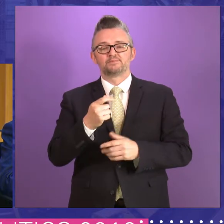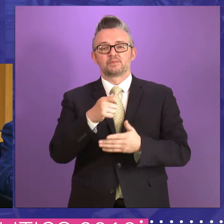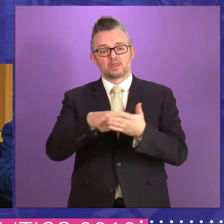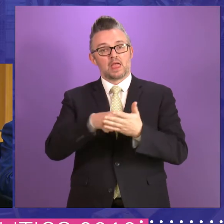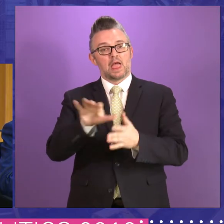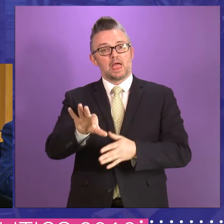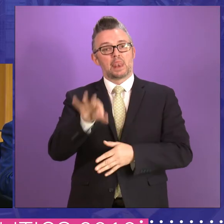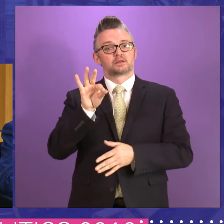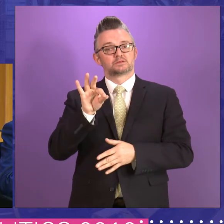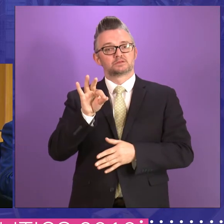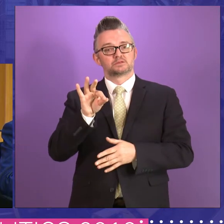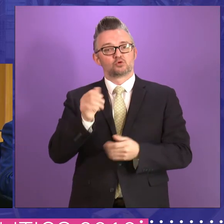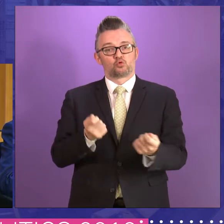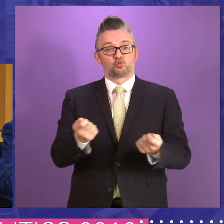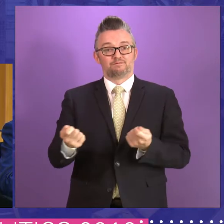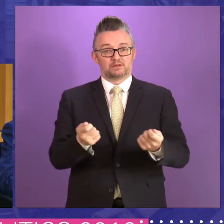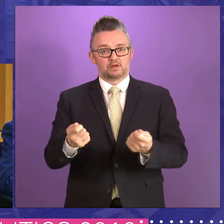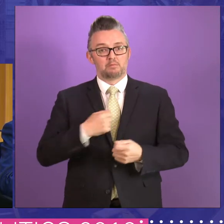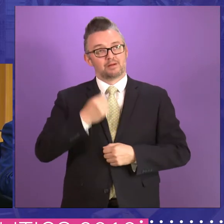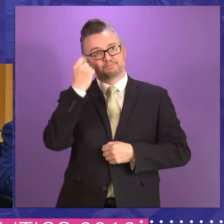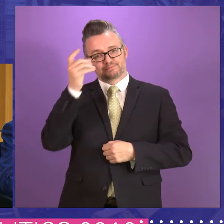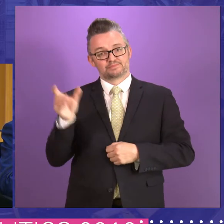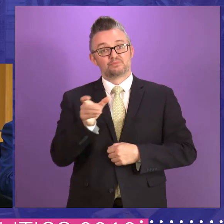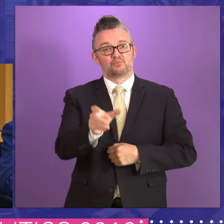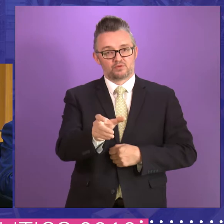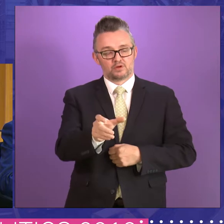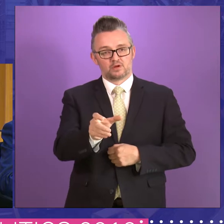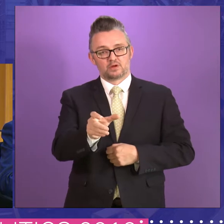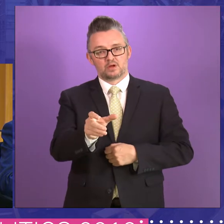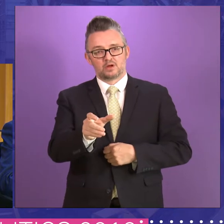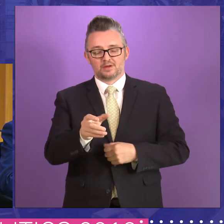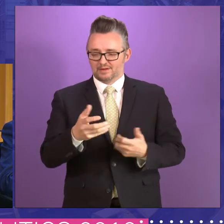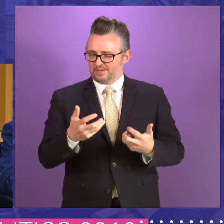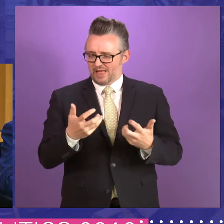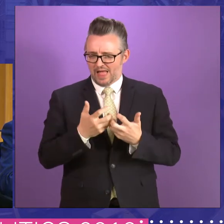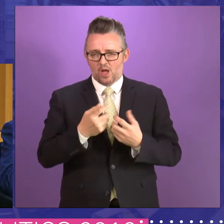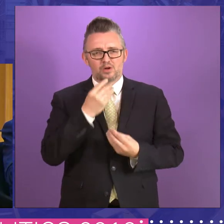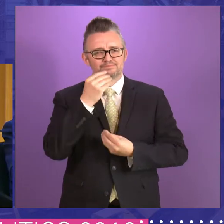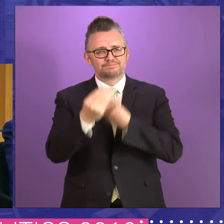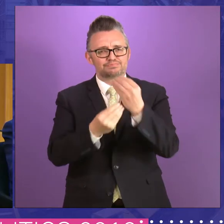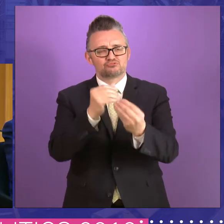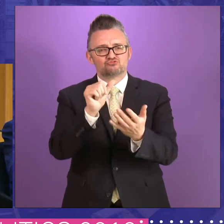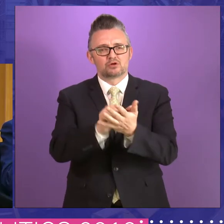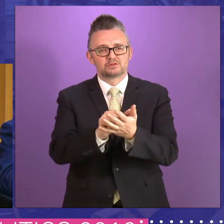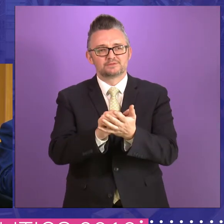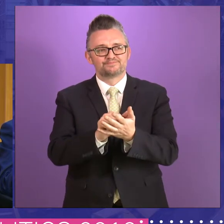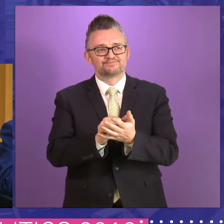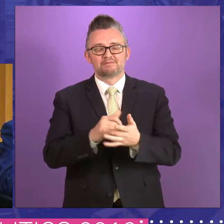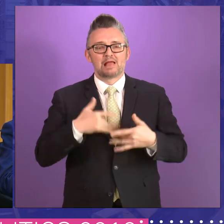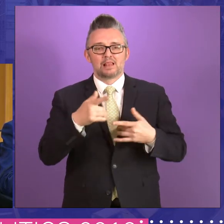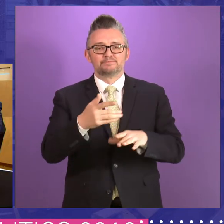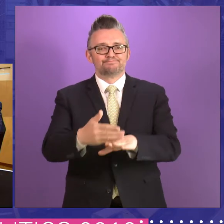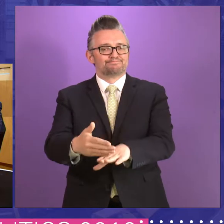uh, that I put forward. Um, I think the most charitable way I can put it right now is it's time had not come.